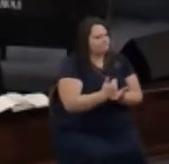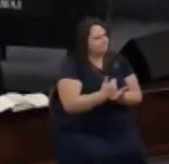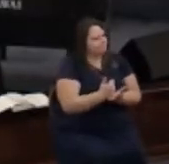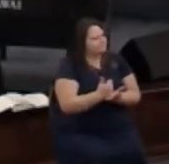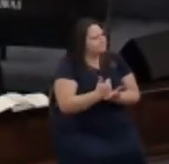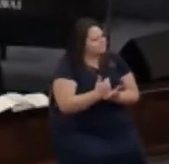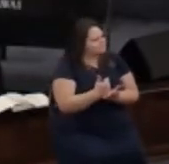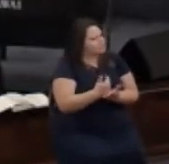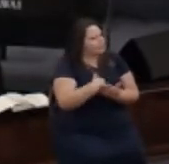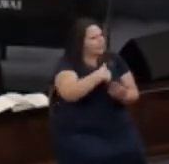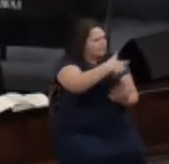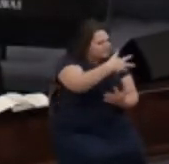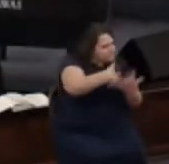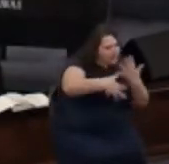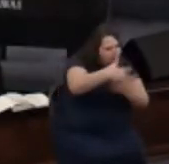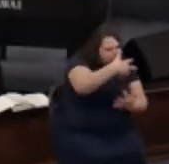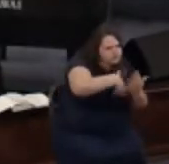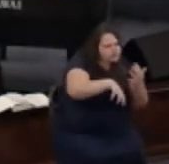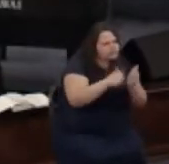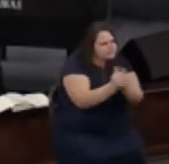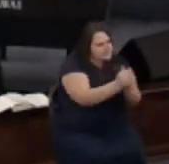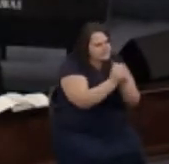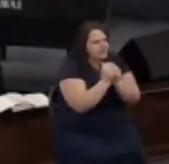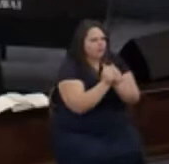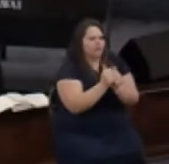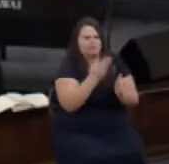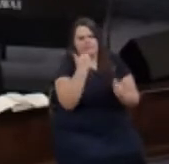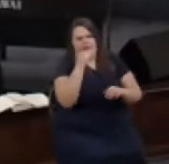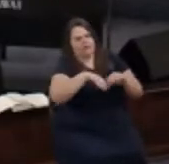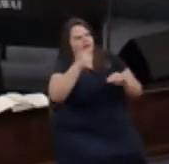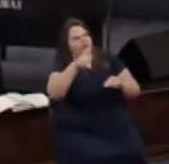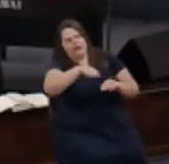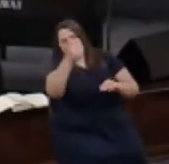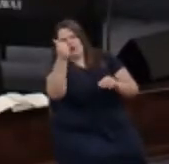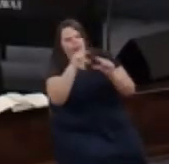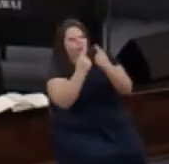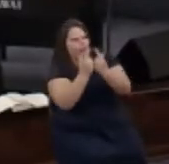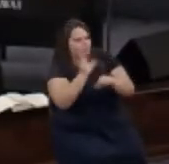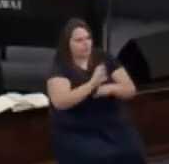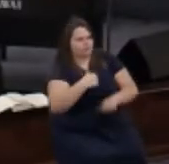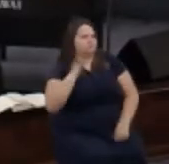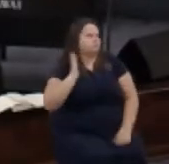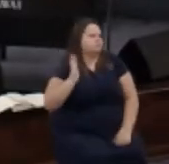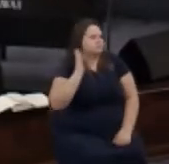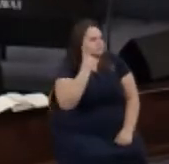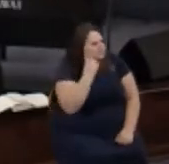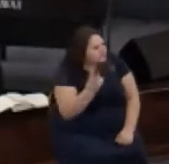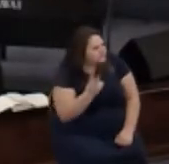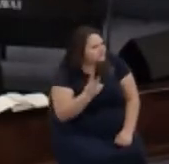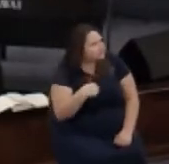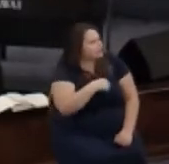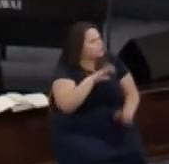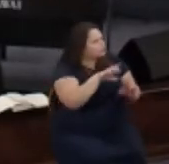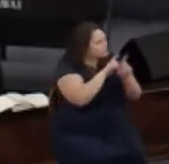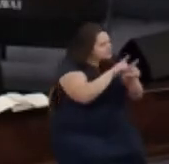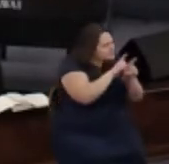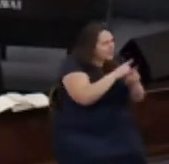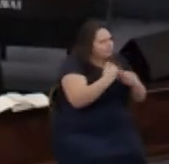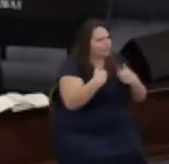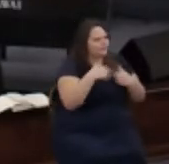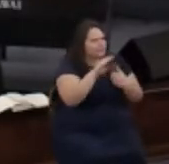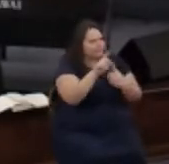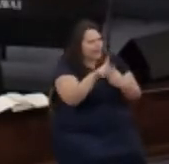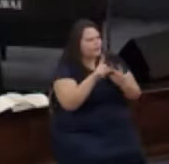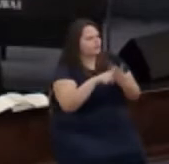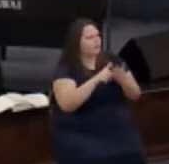we fellowship together better than any group or church that I've ever seen we do discipleship we have master life we have